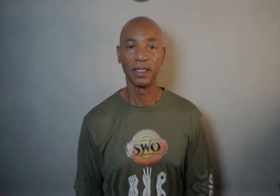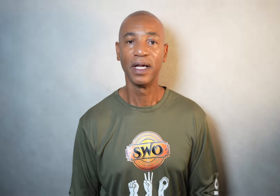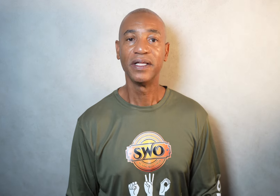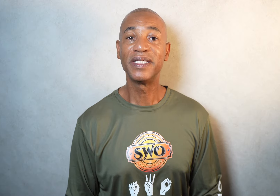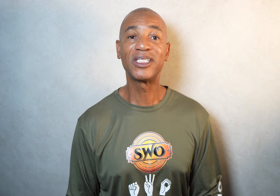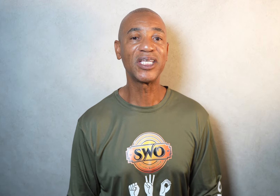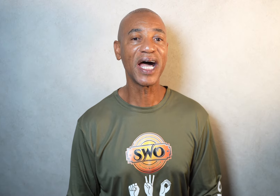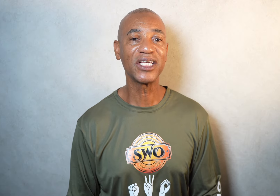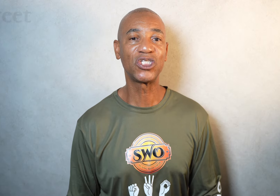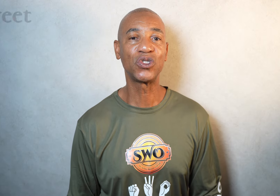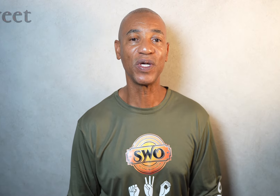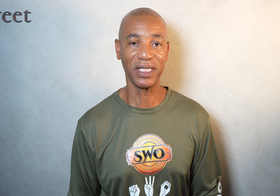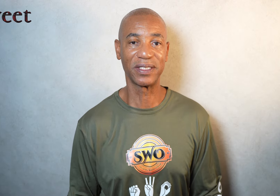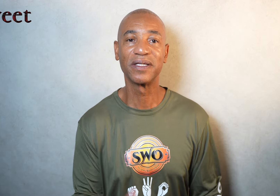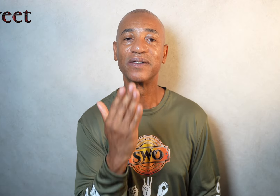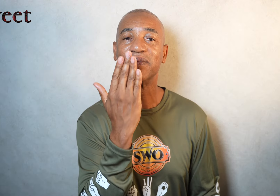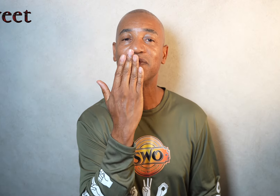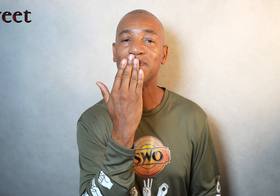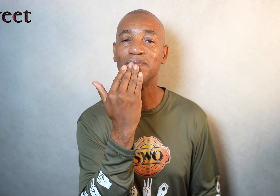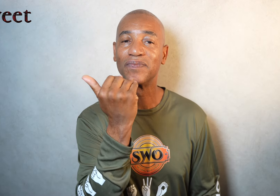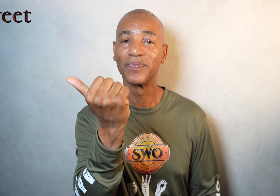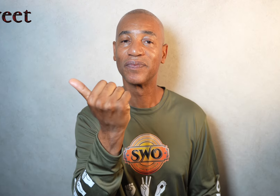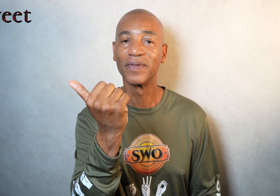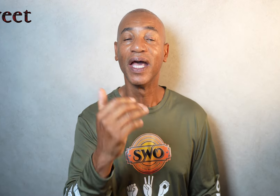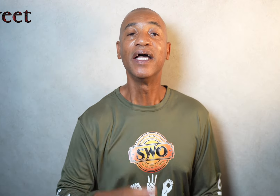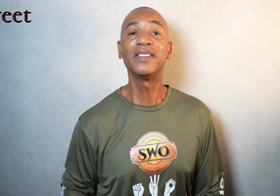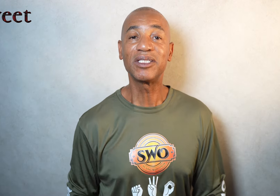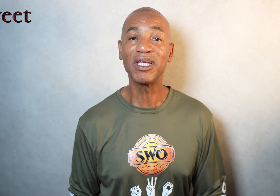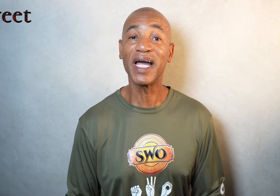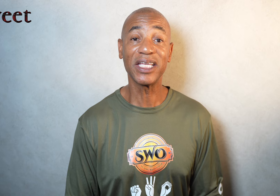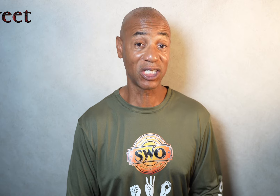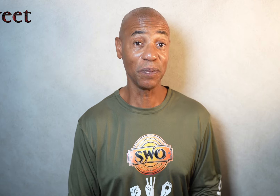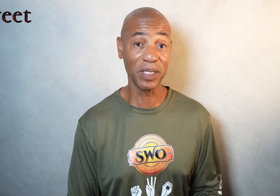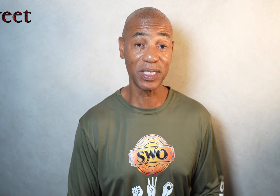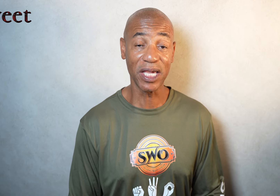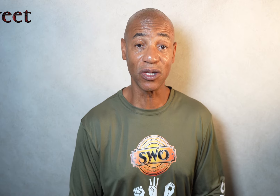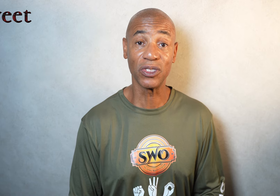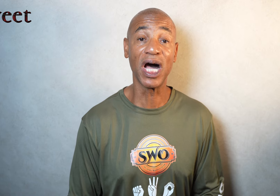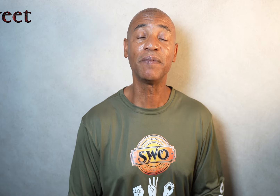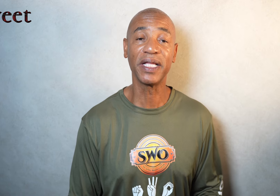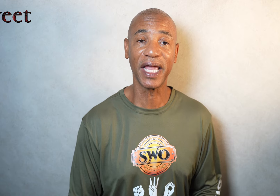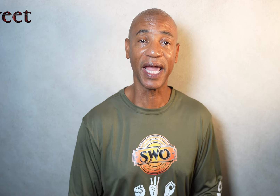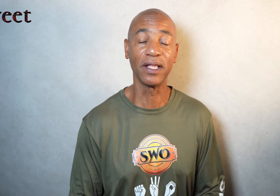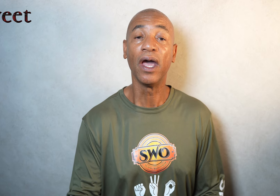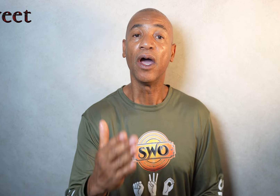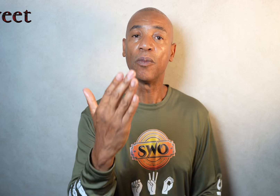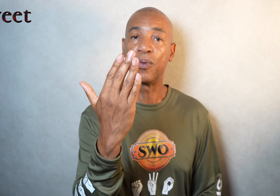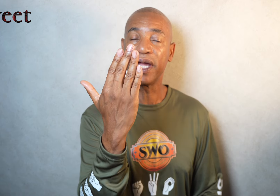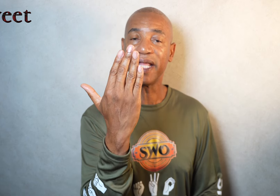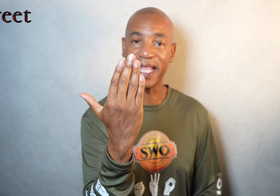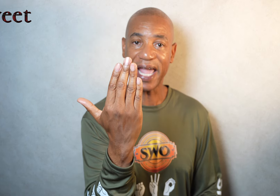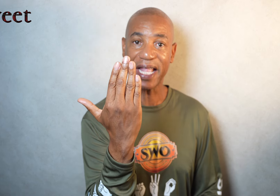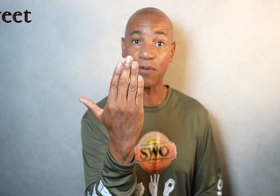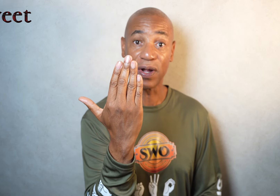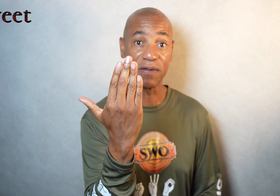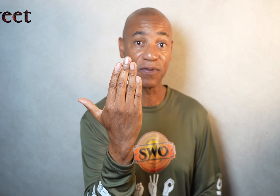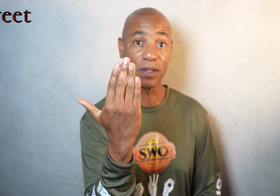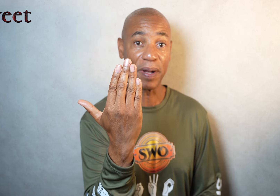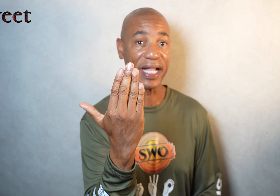To sign sweet. To sign is simply take your dominant hand, bring that hand out right in front of the body,